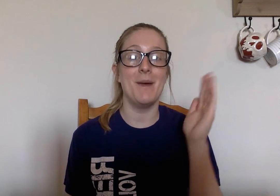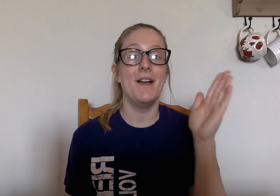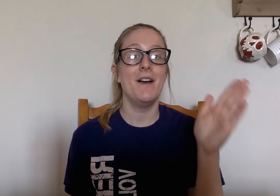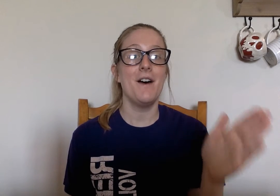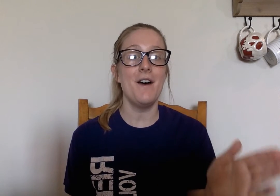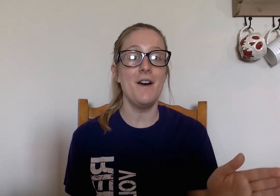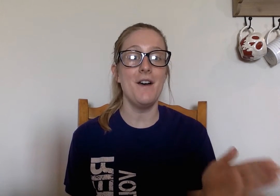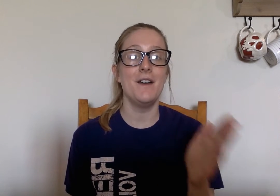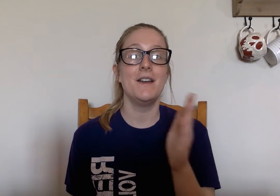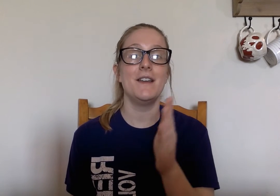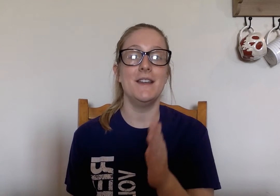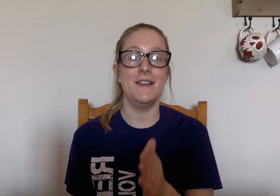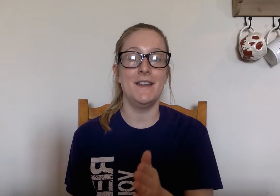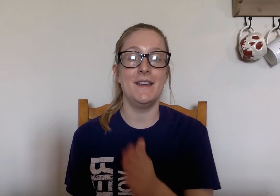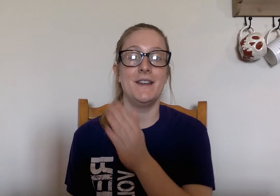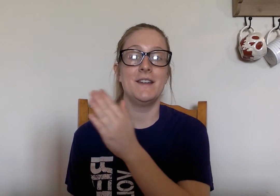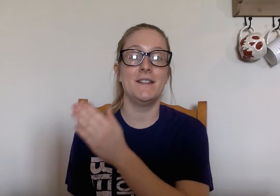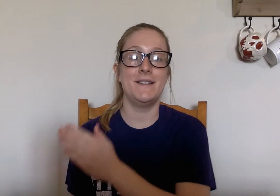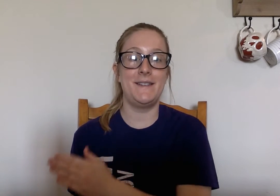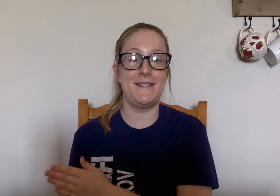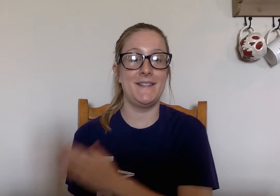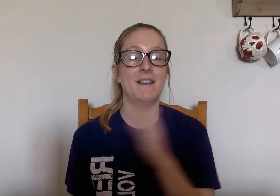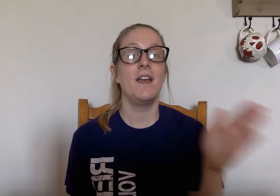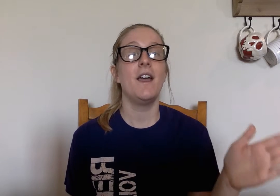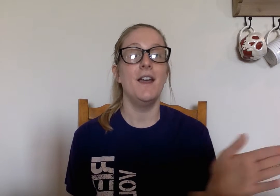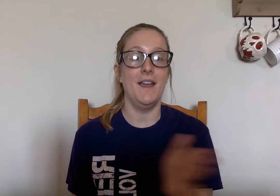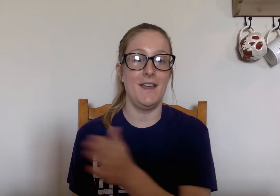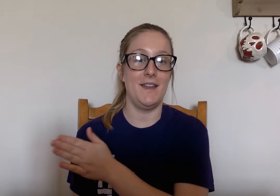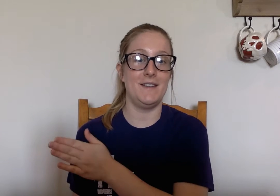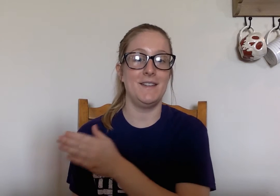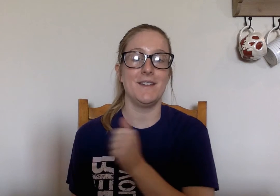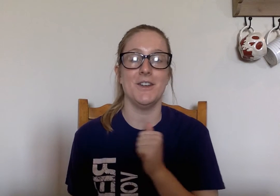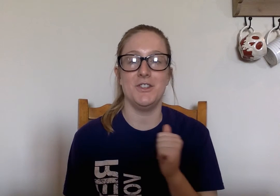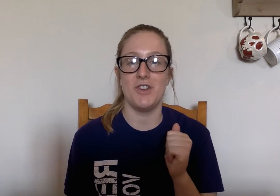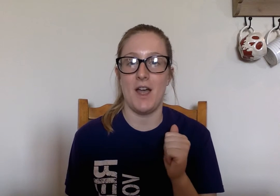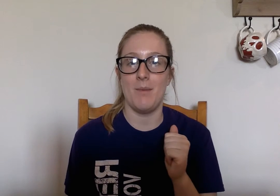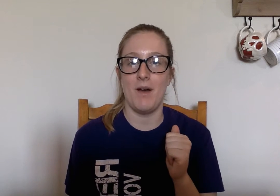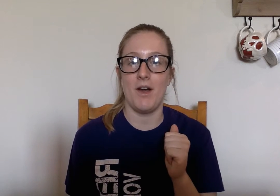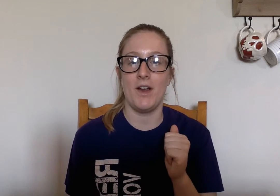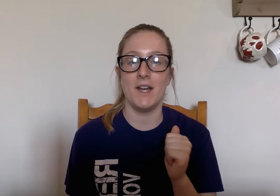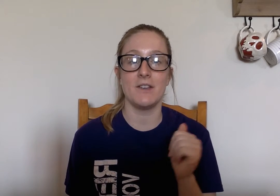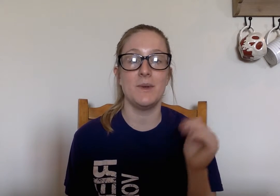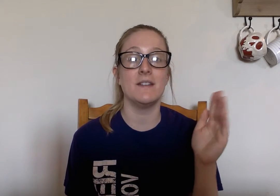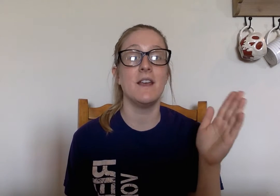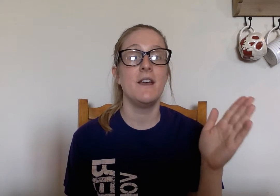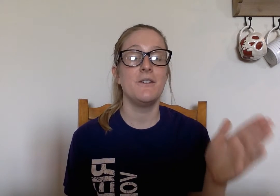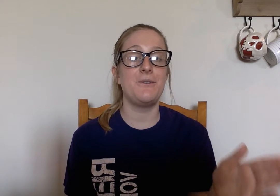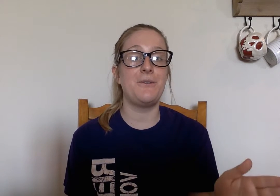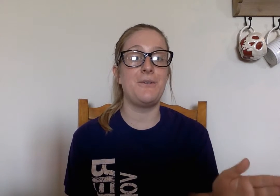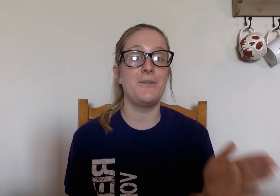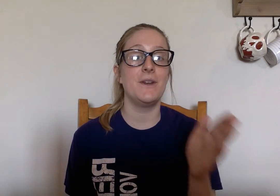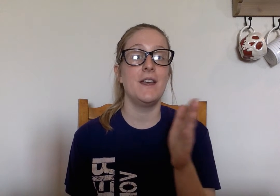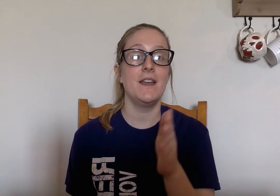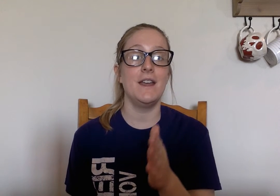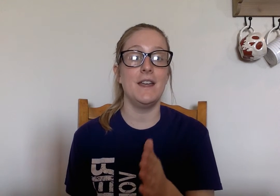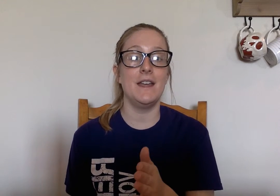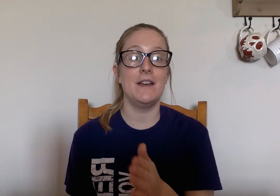all right next one is th i